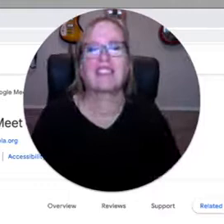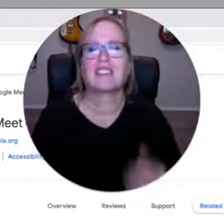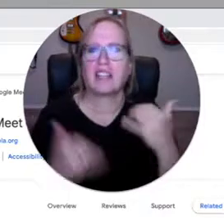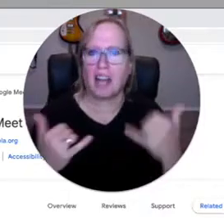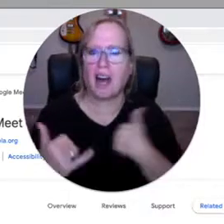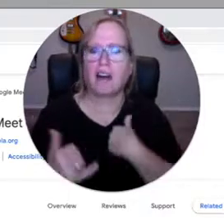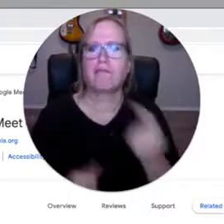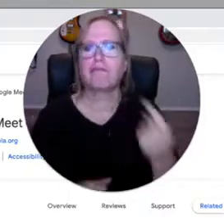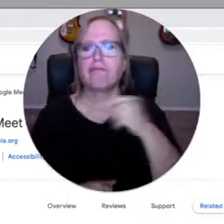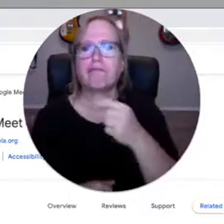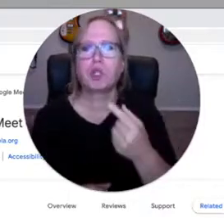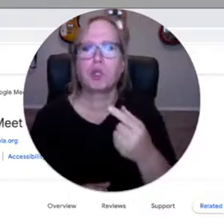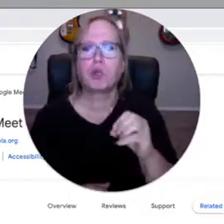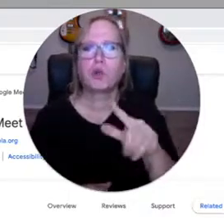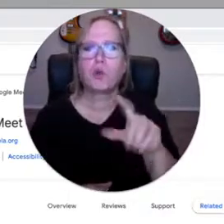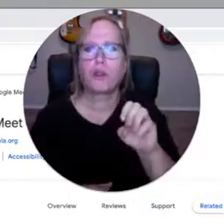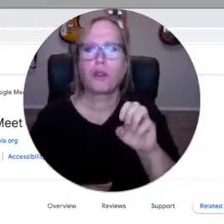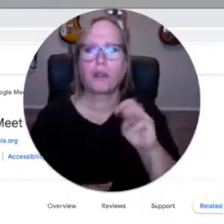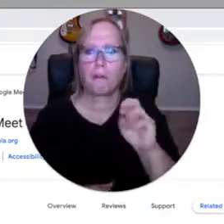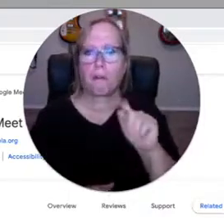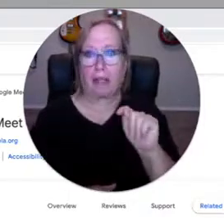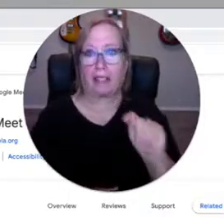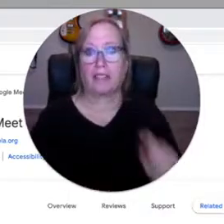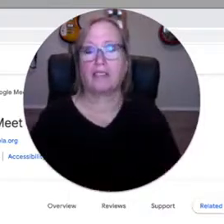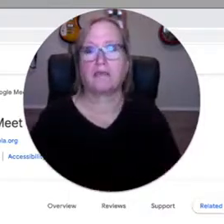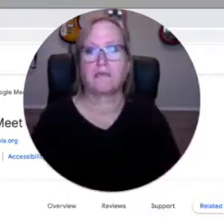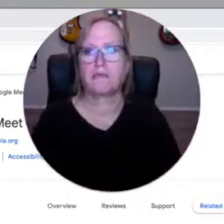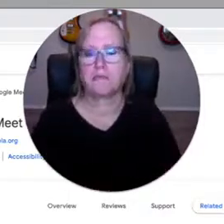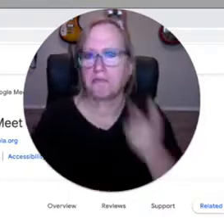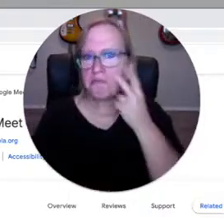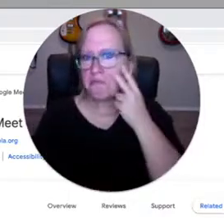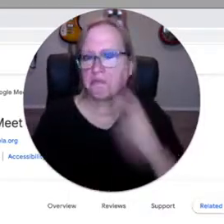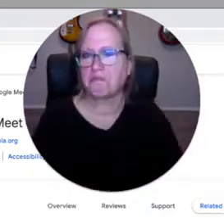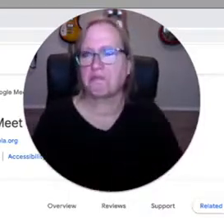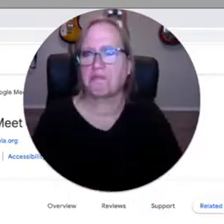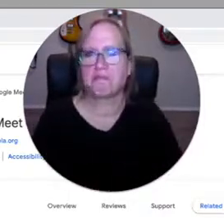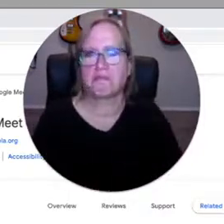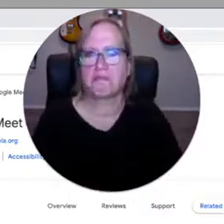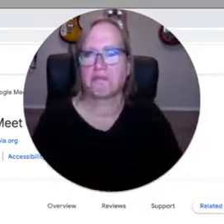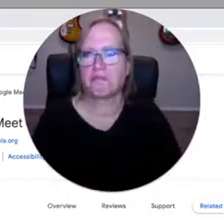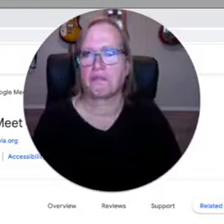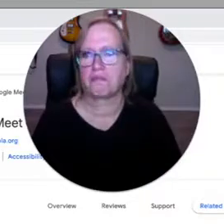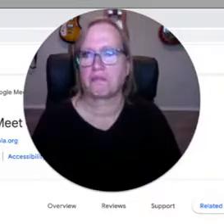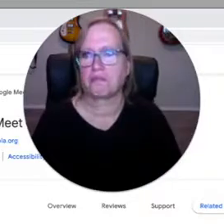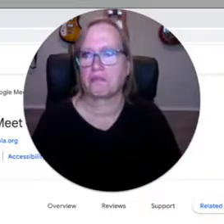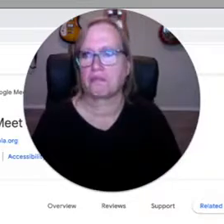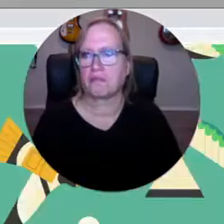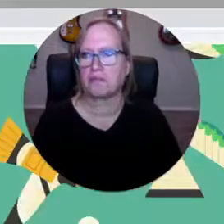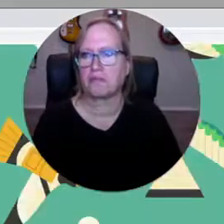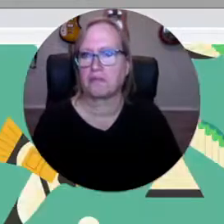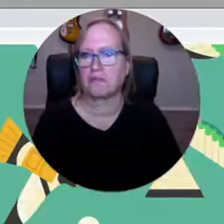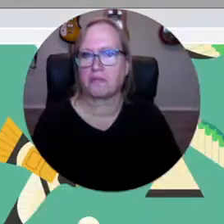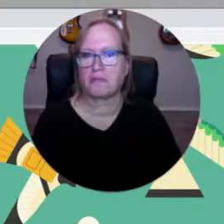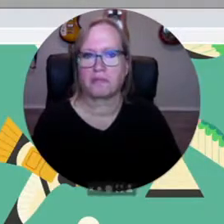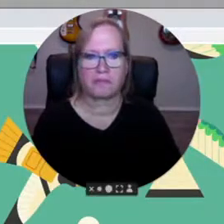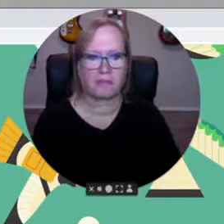That's it. So now I'm going to go into a Google Meet and see what happens.